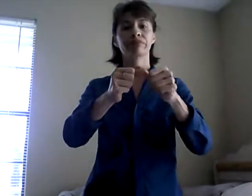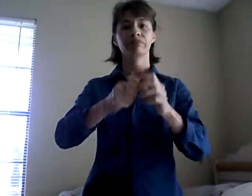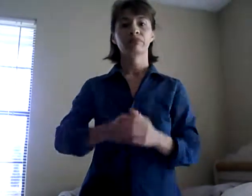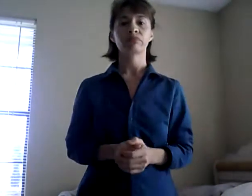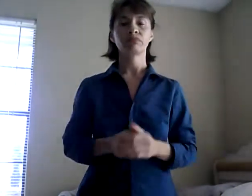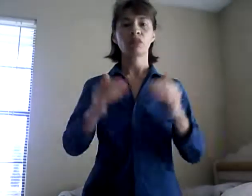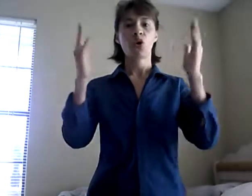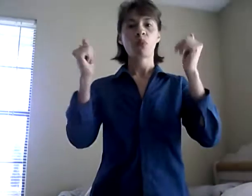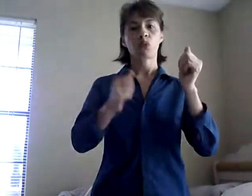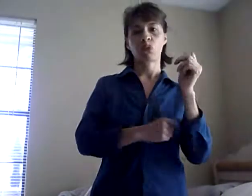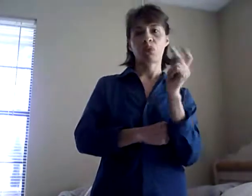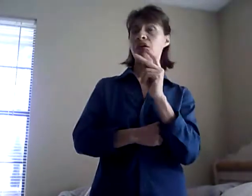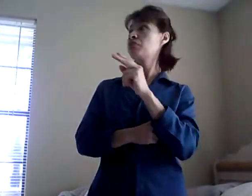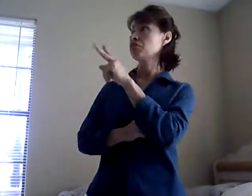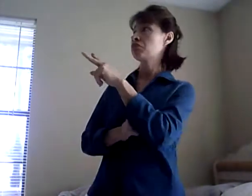It's turned